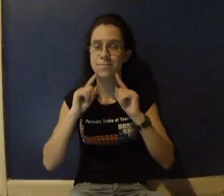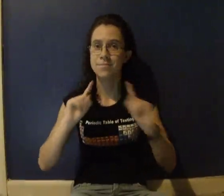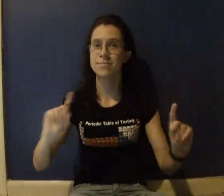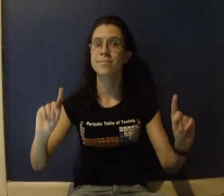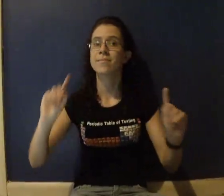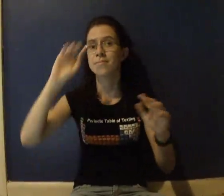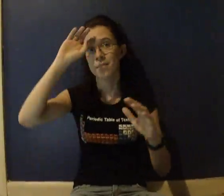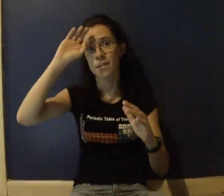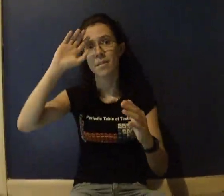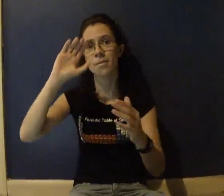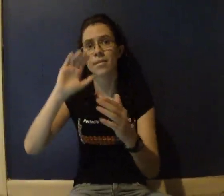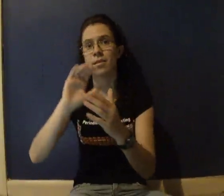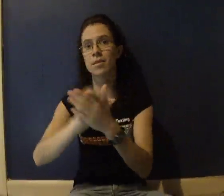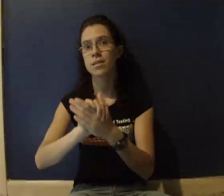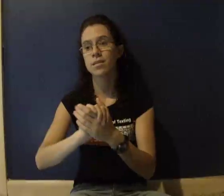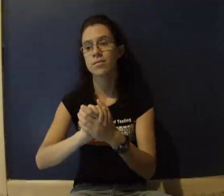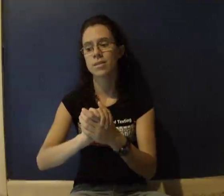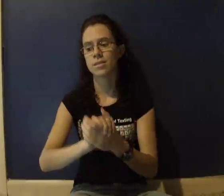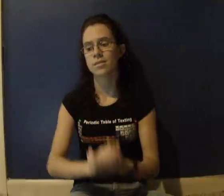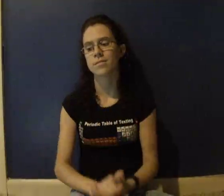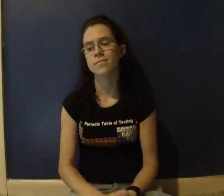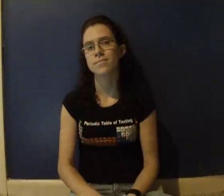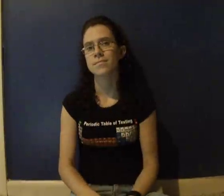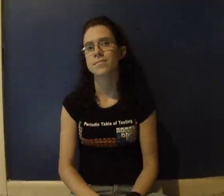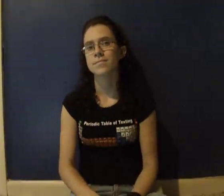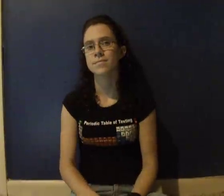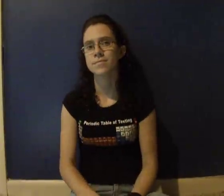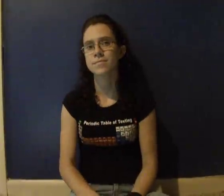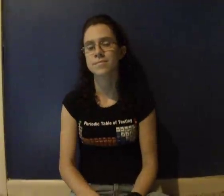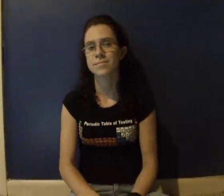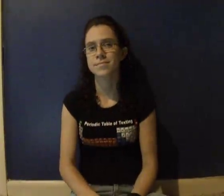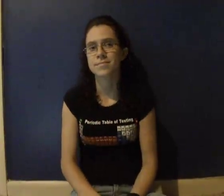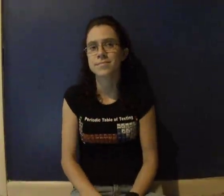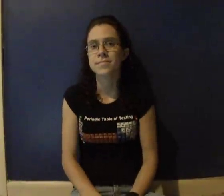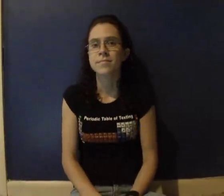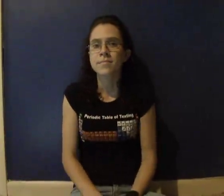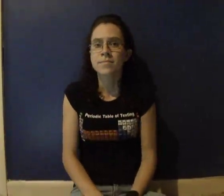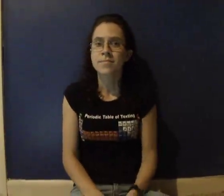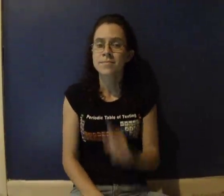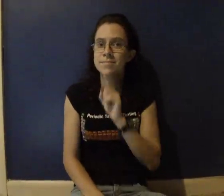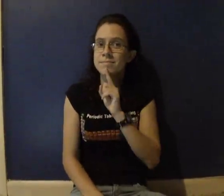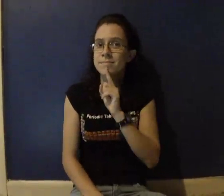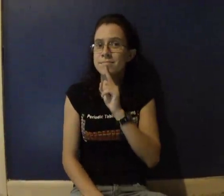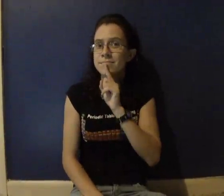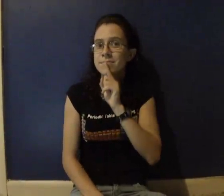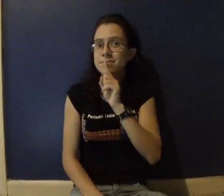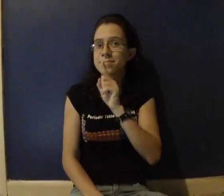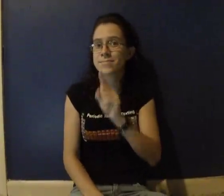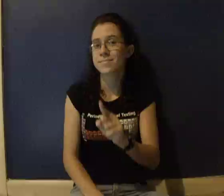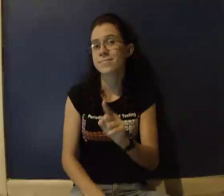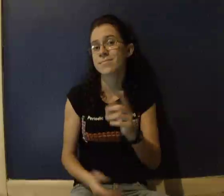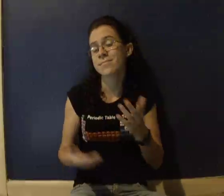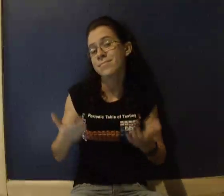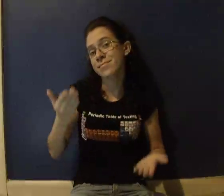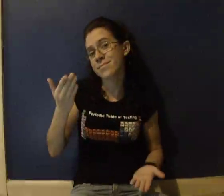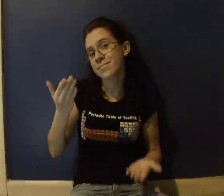finally now believing And maybe it's true